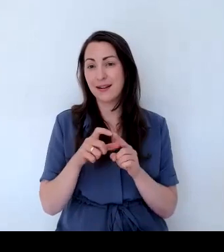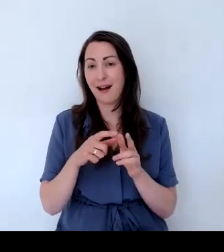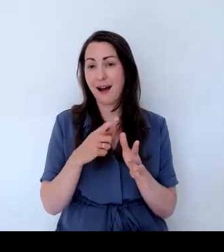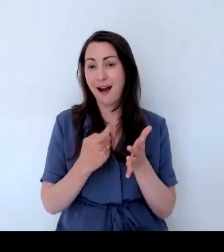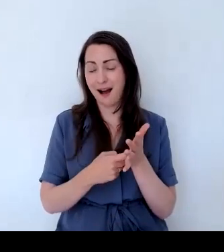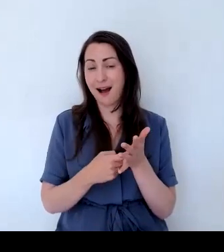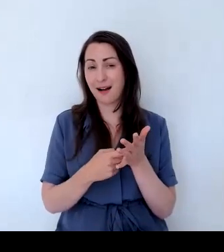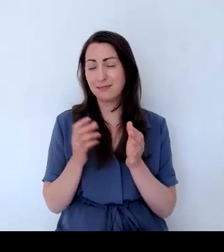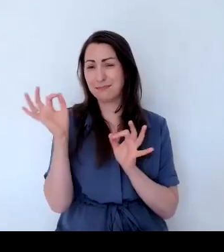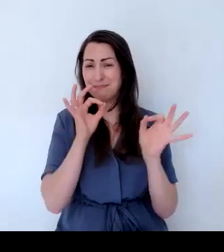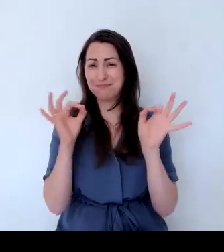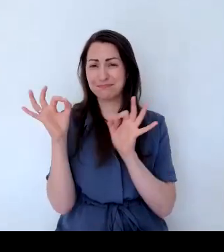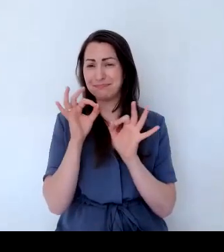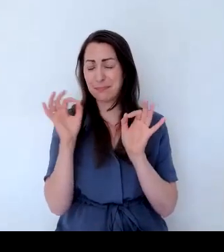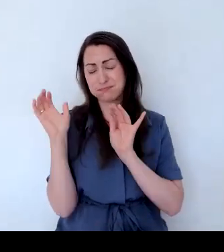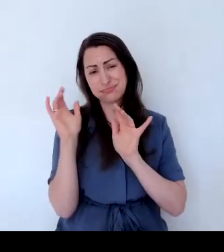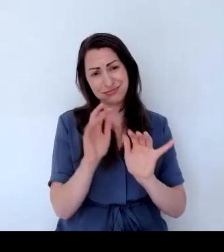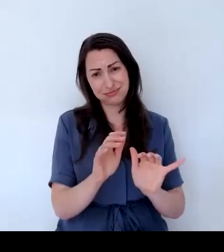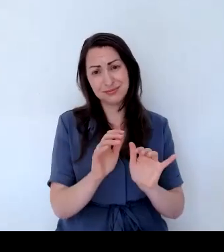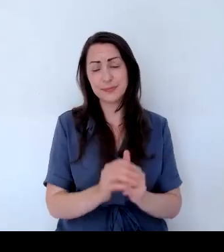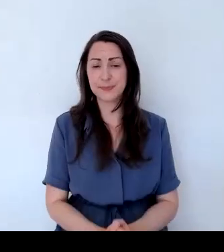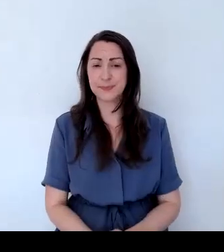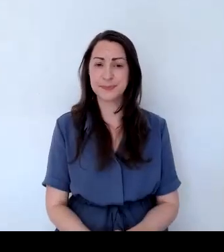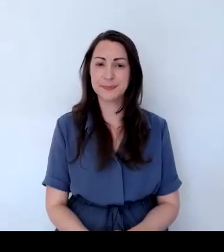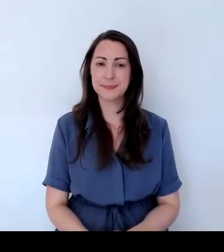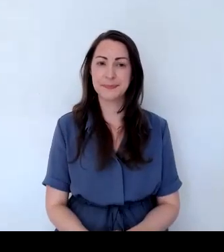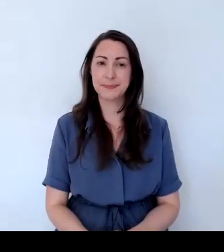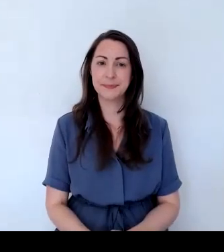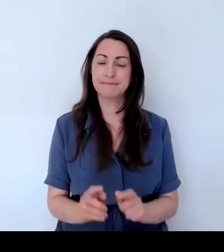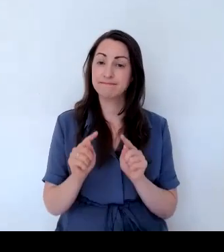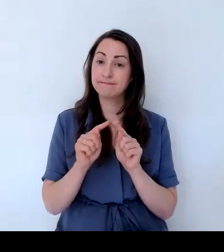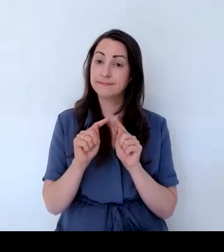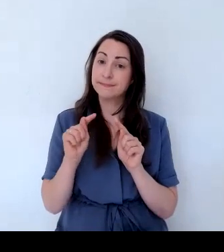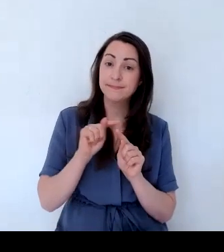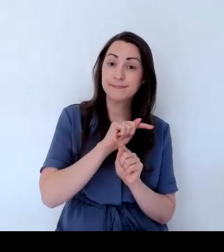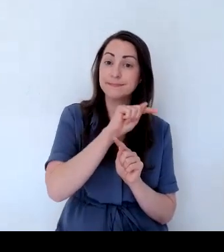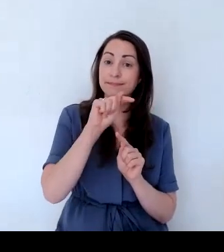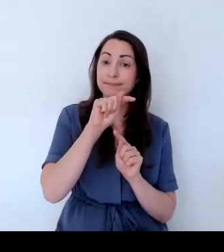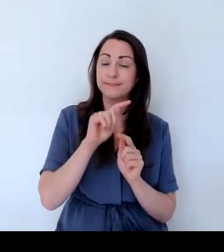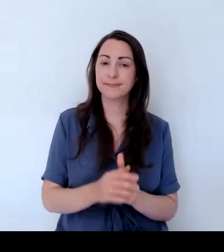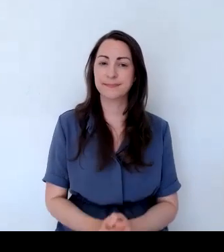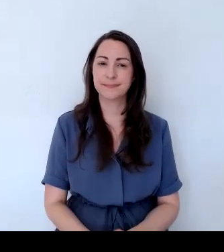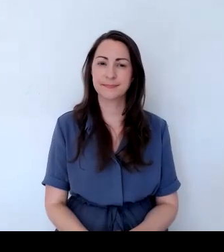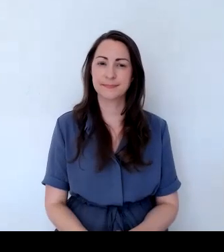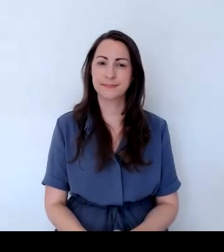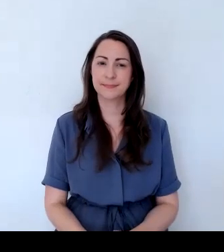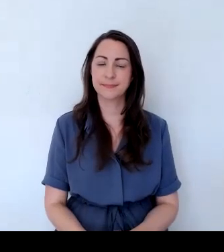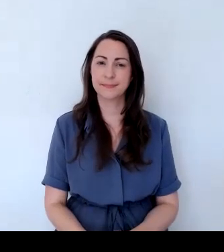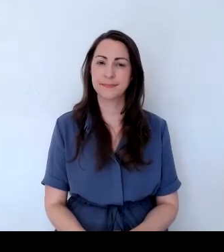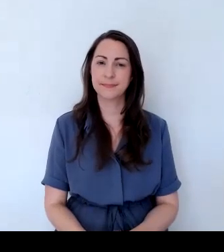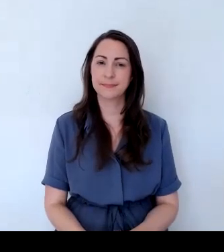And just around the corner here, on another window there,